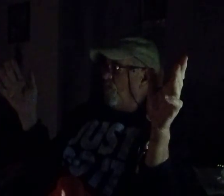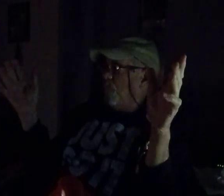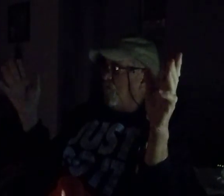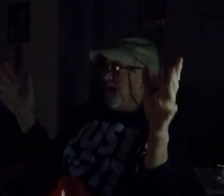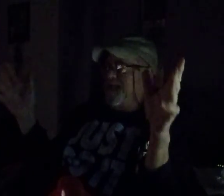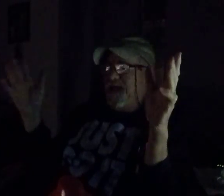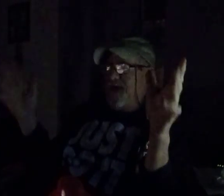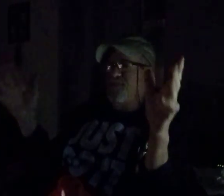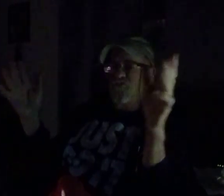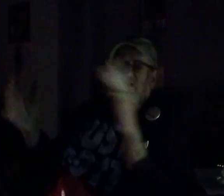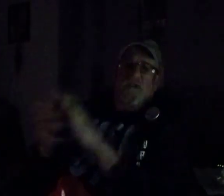What, is a journalist?